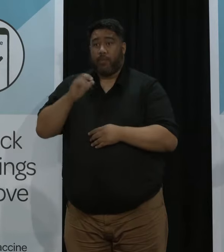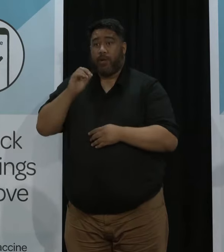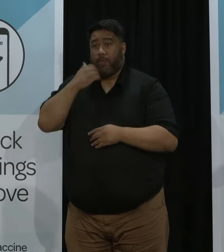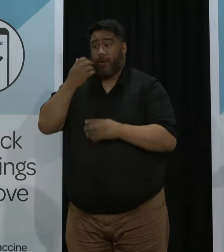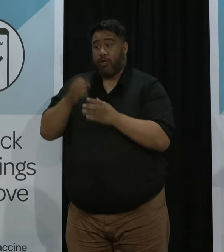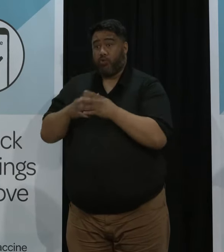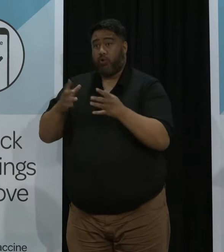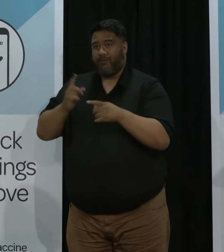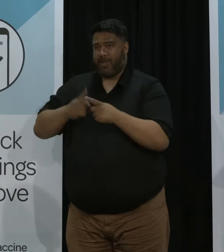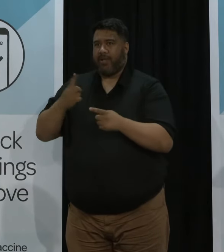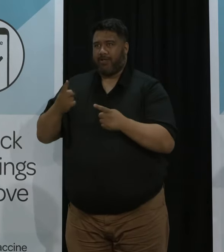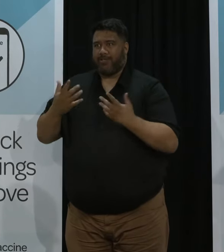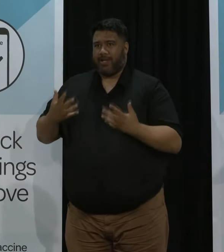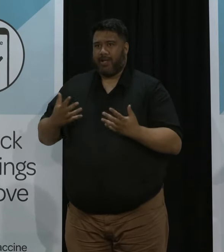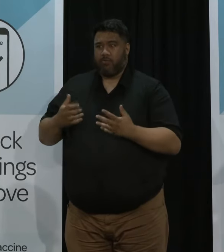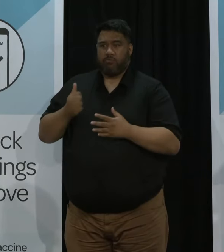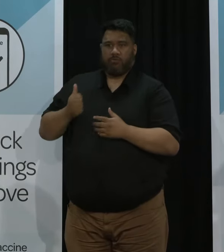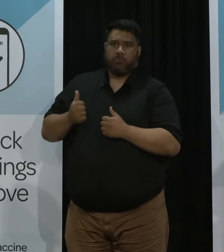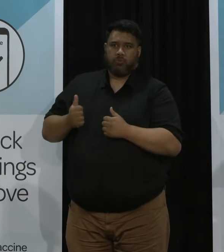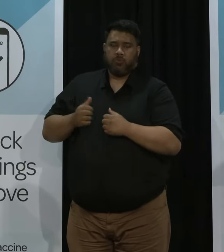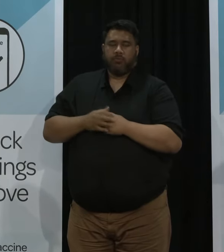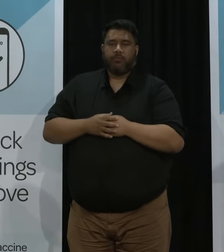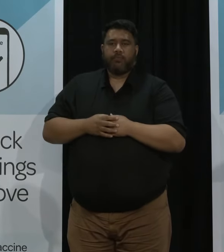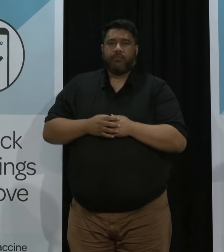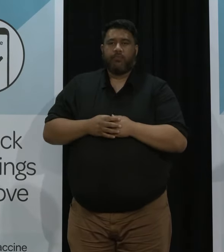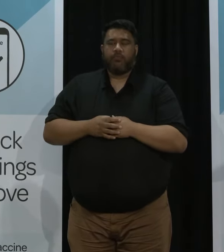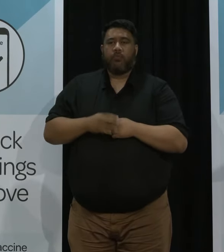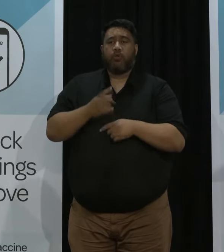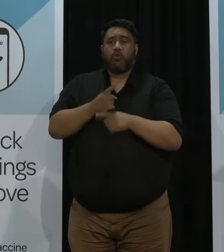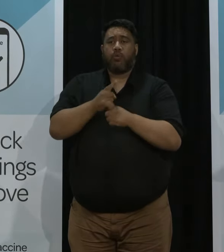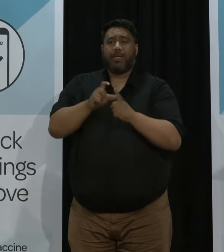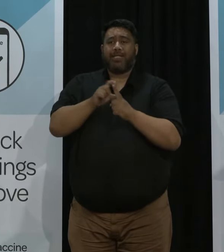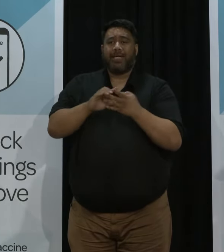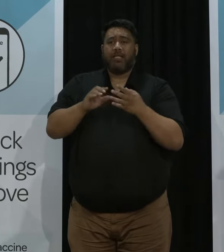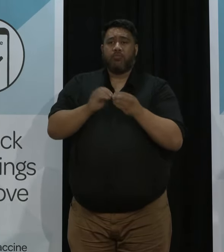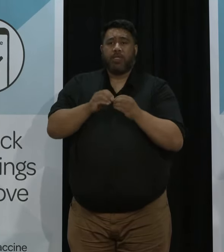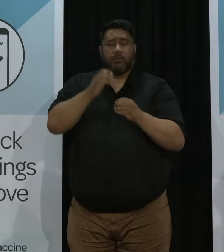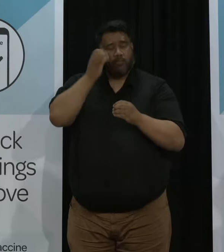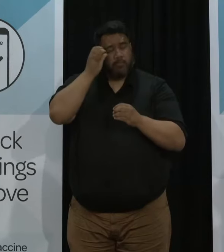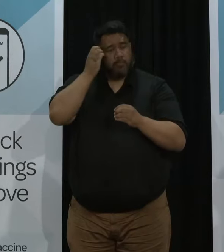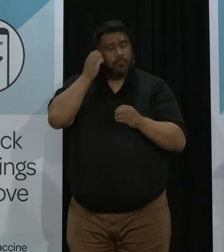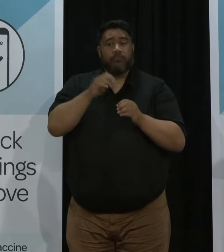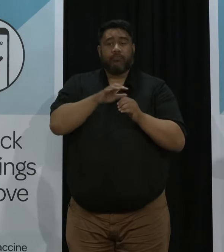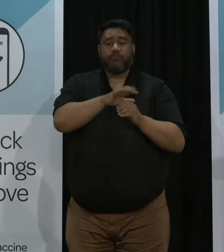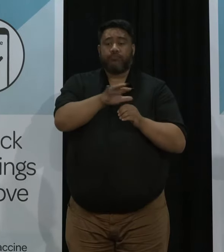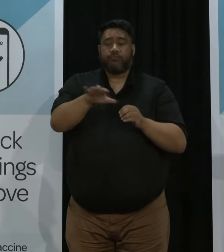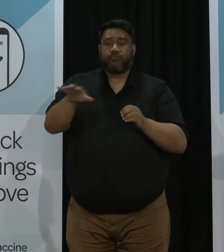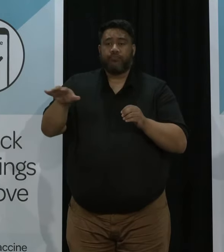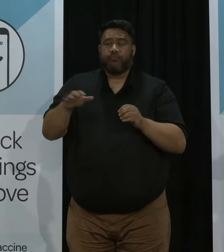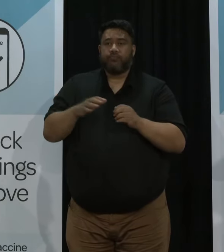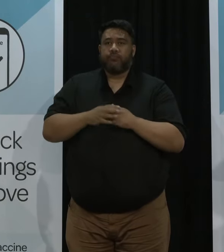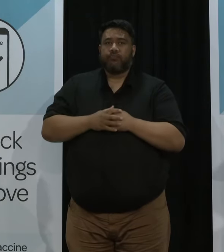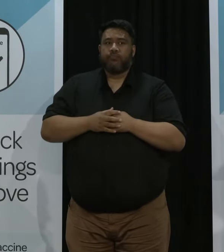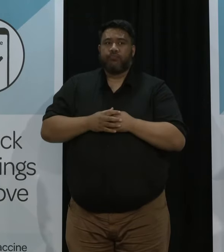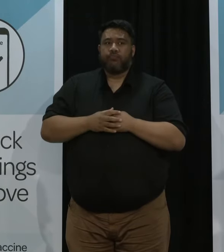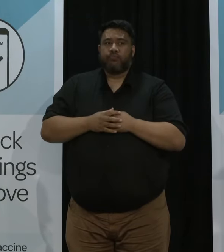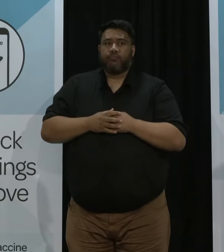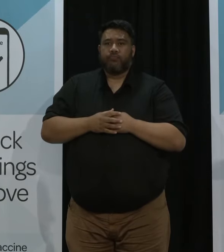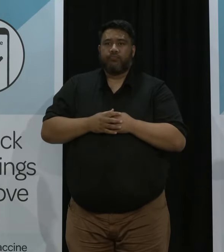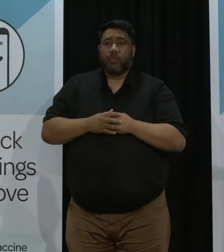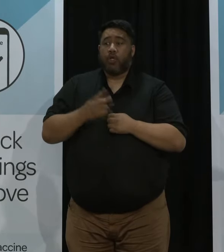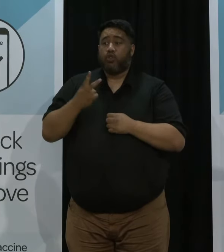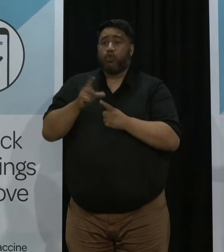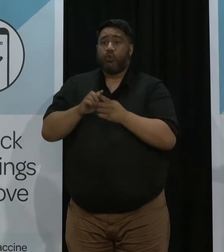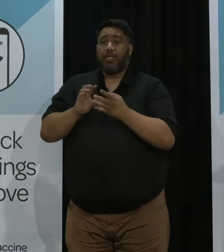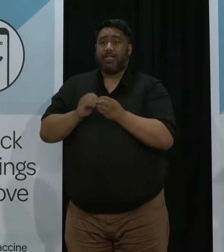growing which is good in terms of DHBs the the two that will will be the longest